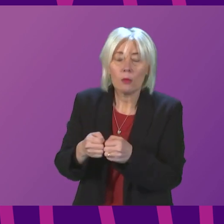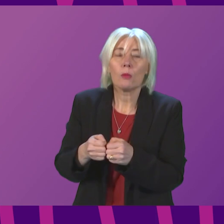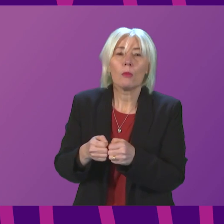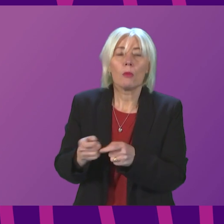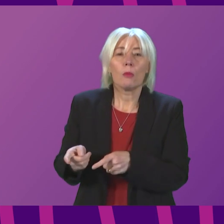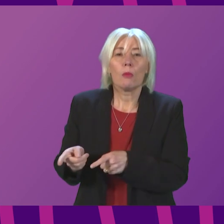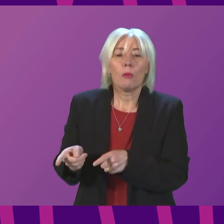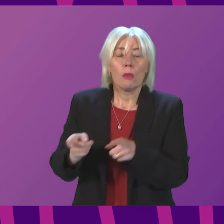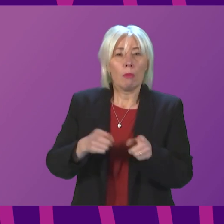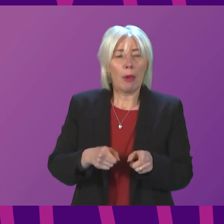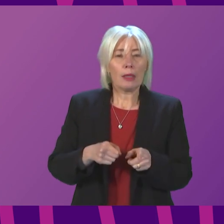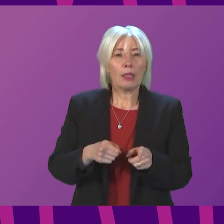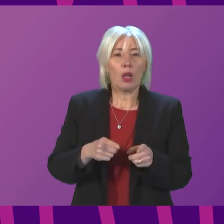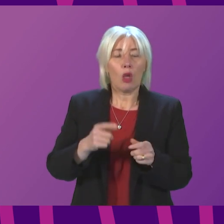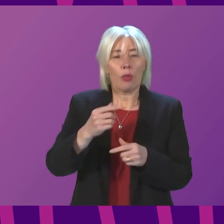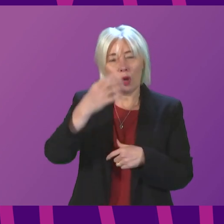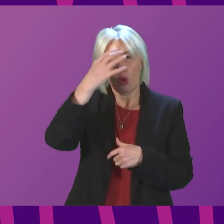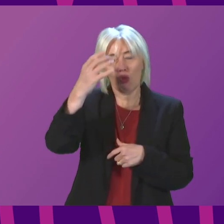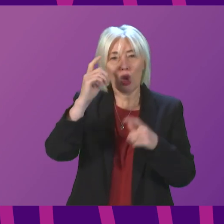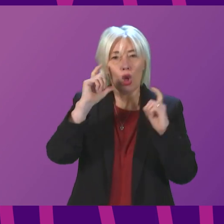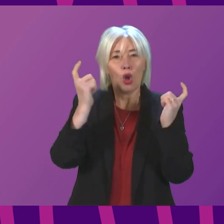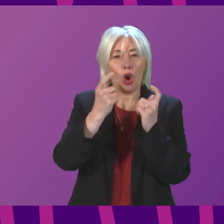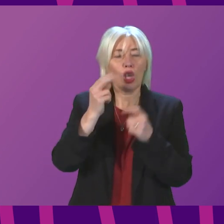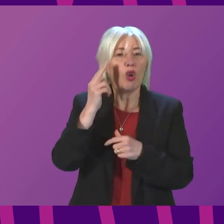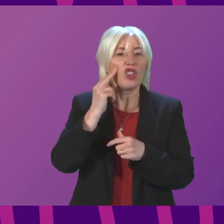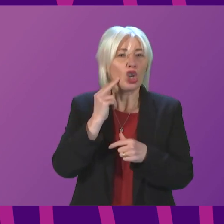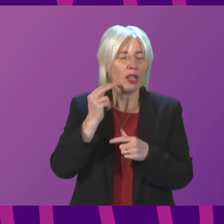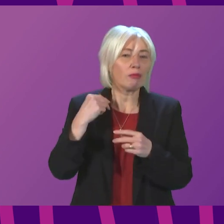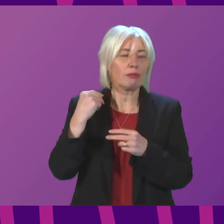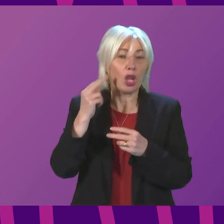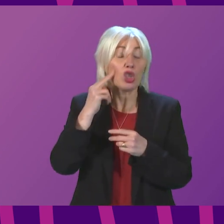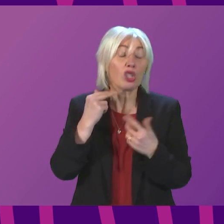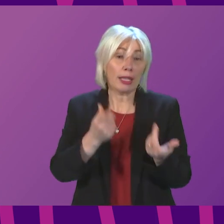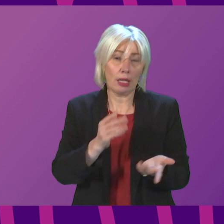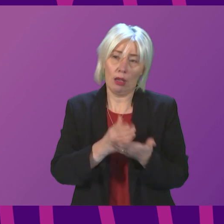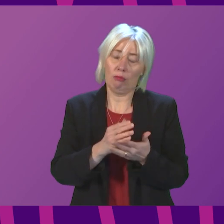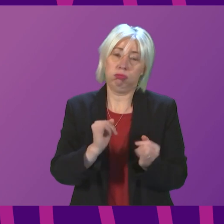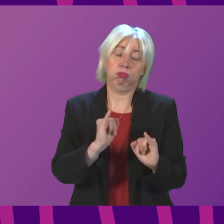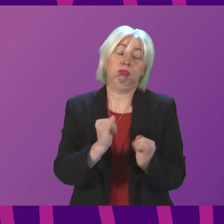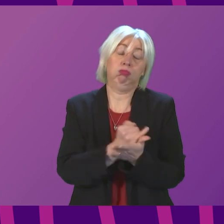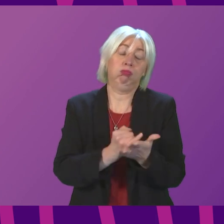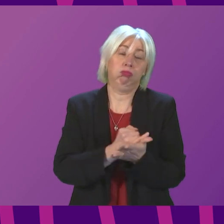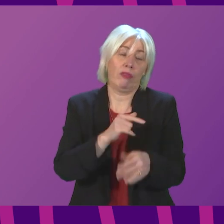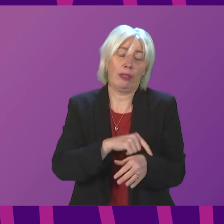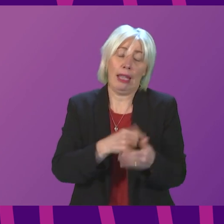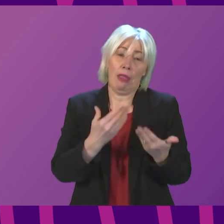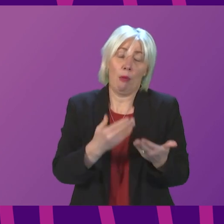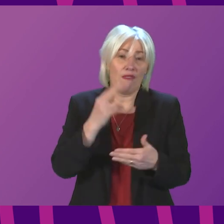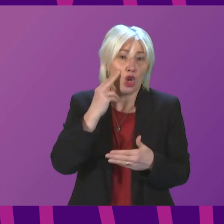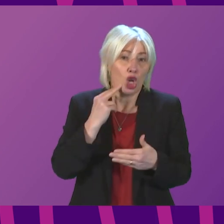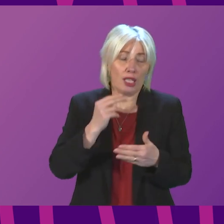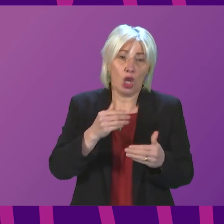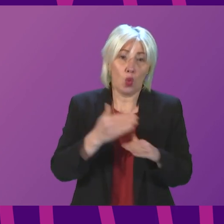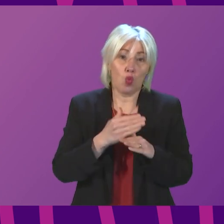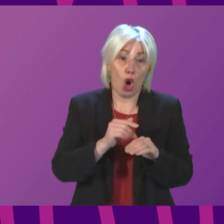issue of the Royal College of Nursing report. Of course, this has been a torrid time for nurses and others working at the front line